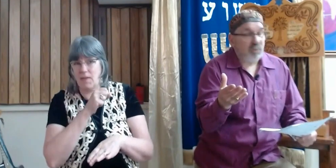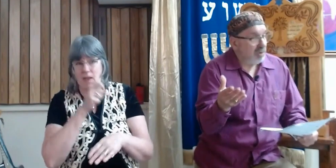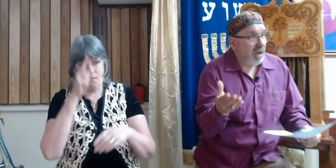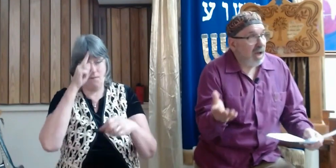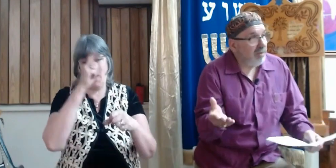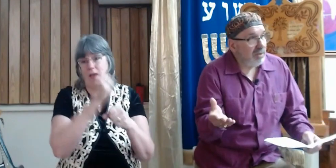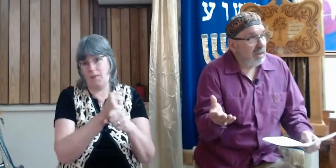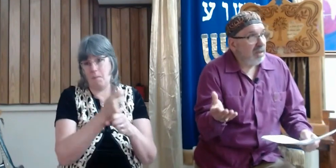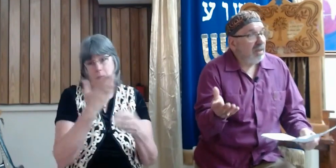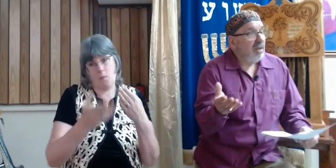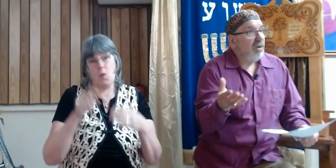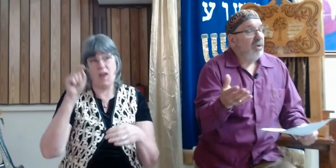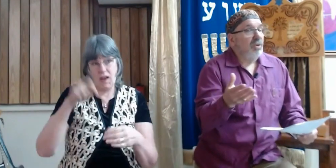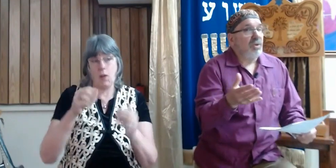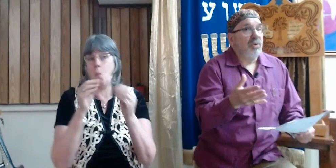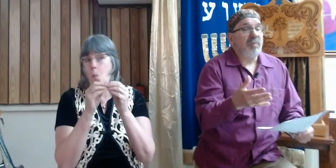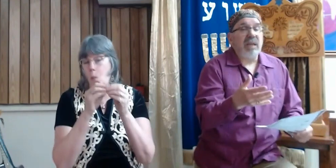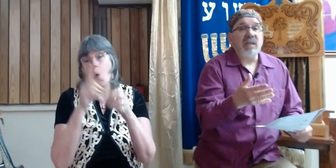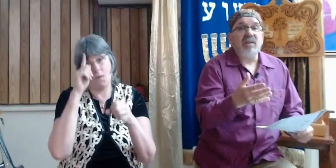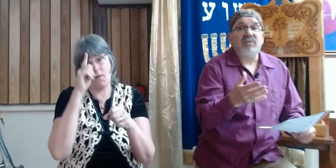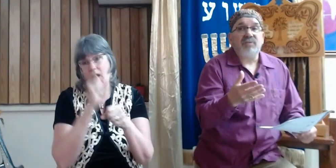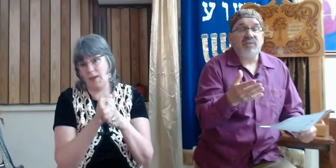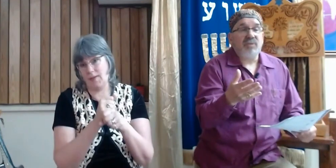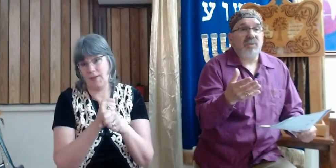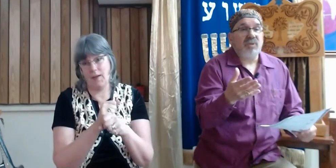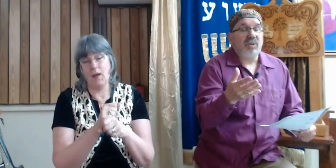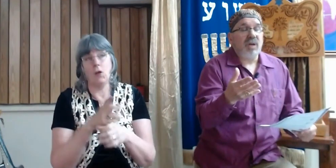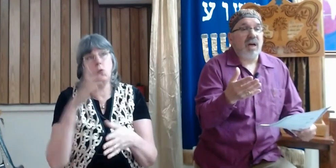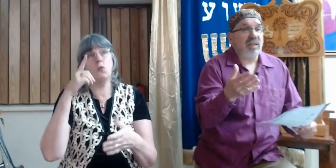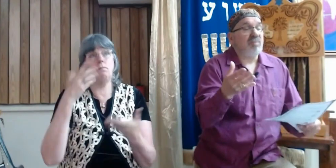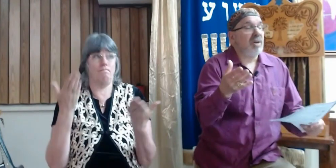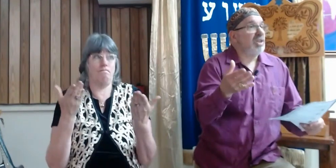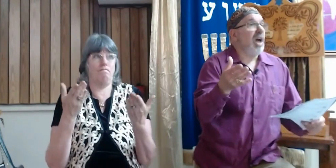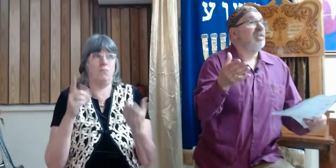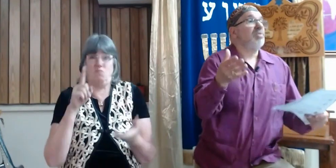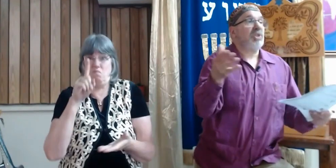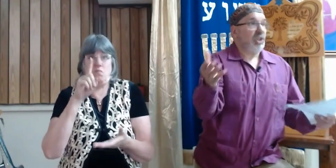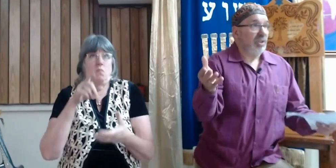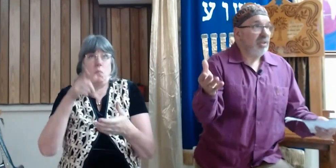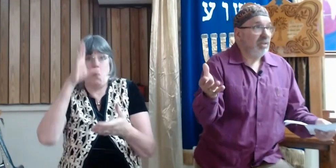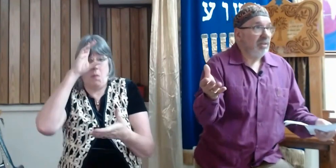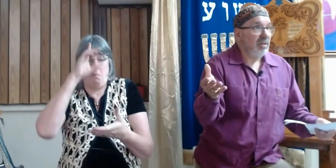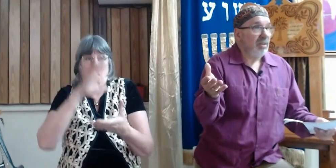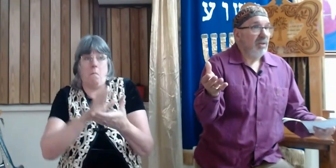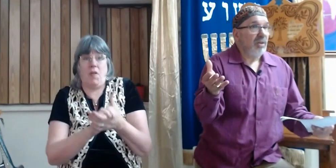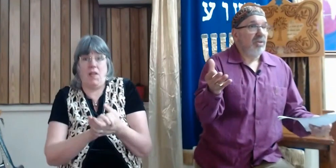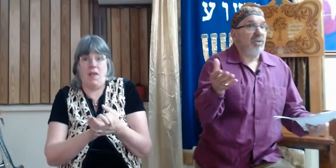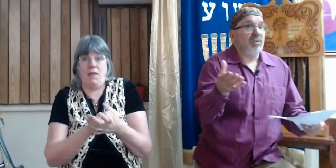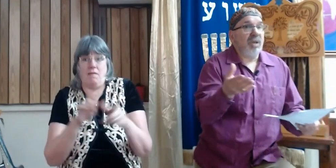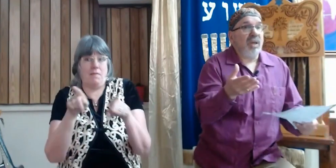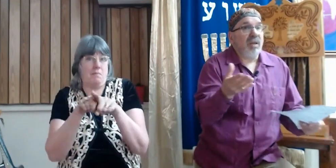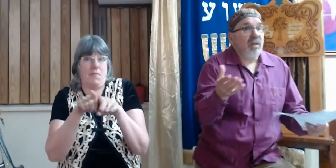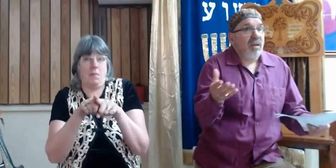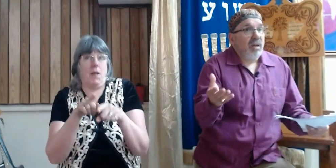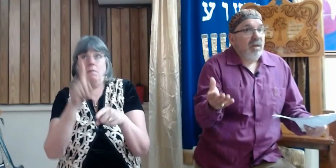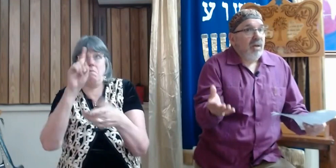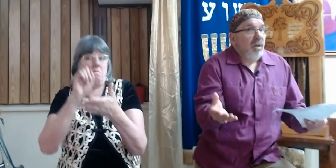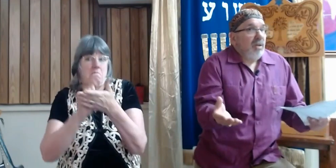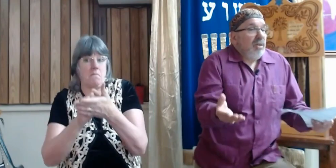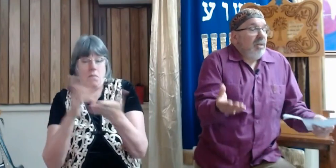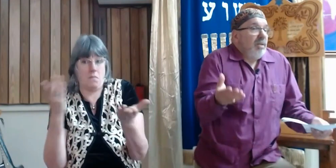as we should have? Do we believe as much as we should? Do we,